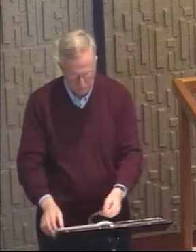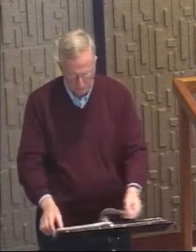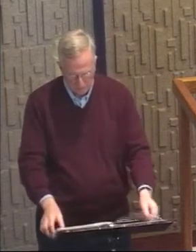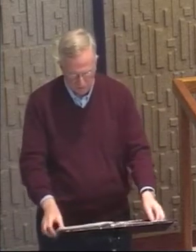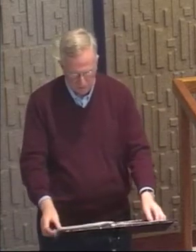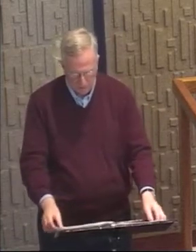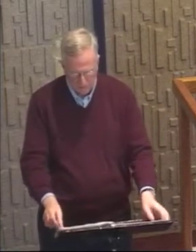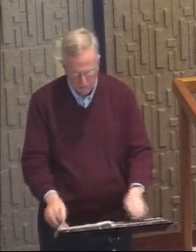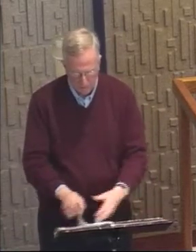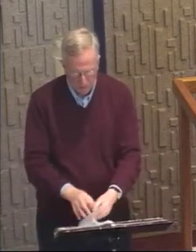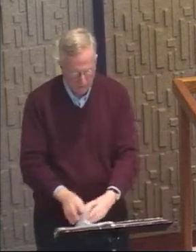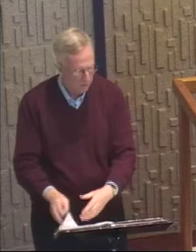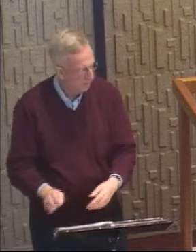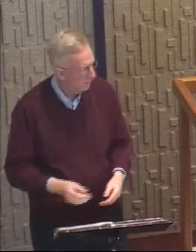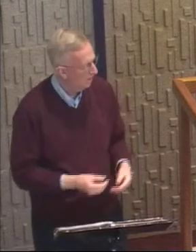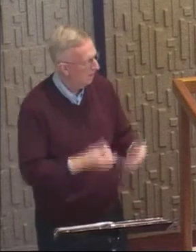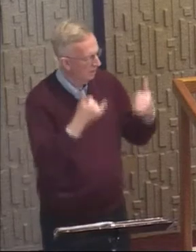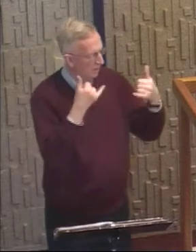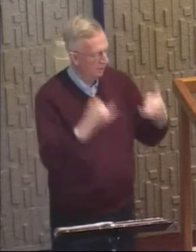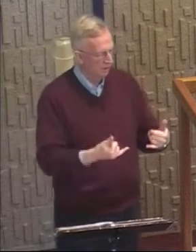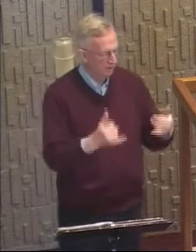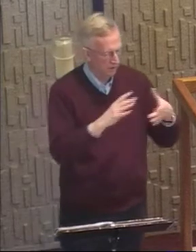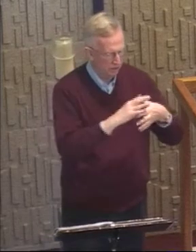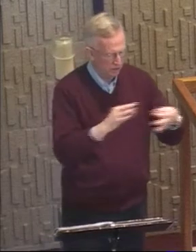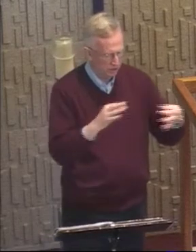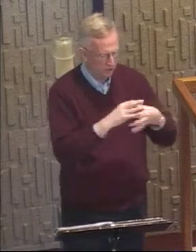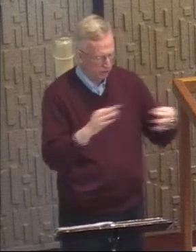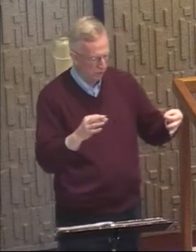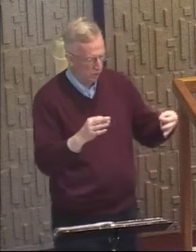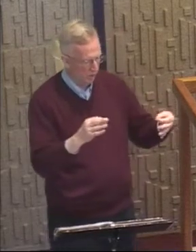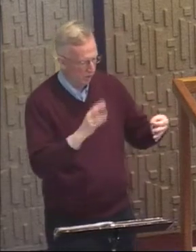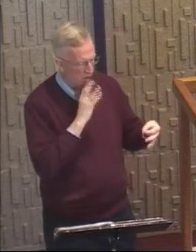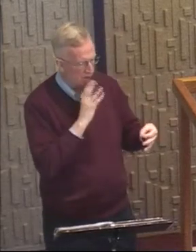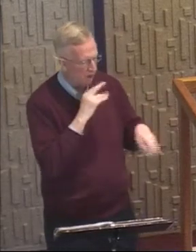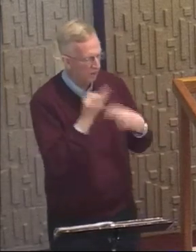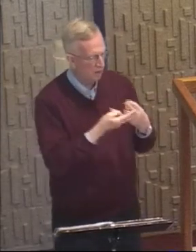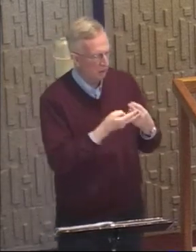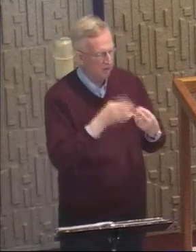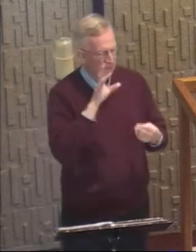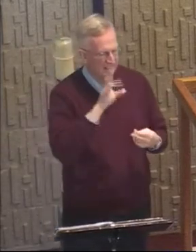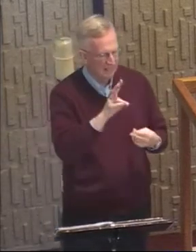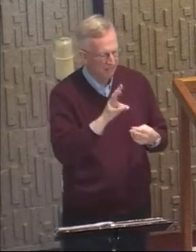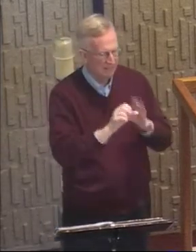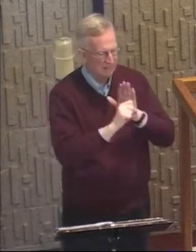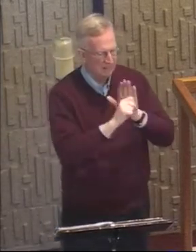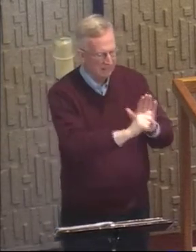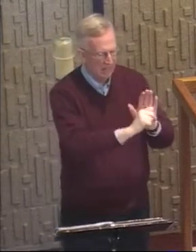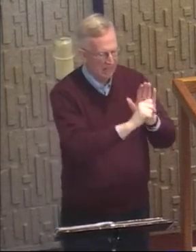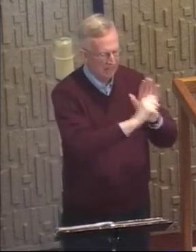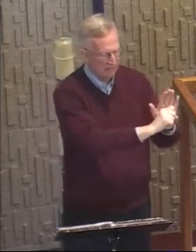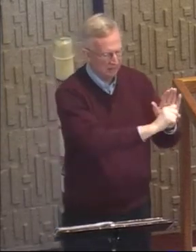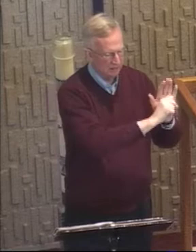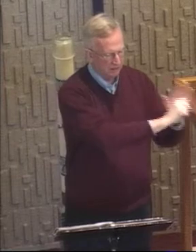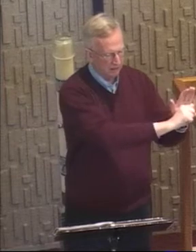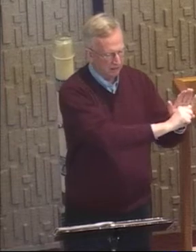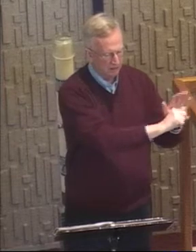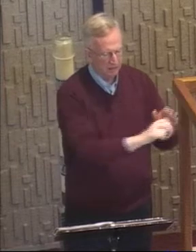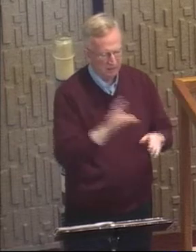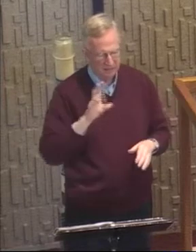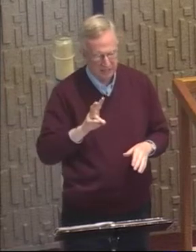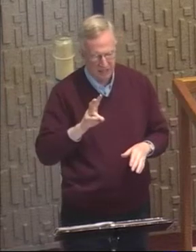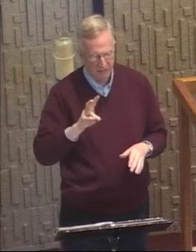This account in John's gospel speaks of the seventh sign, the seventh miracle.